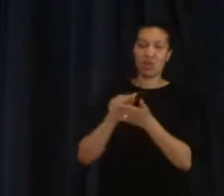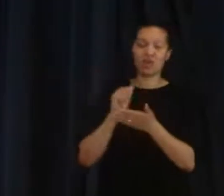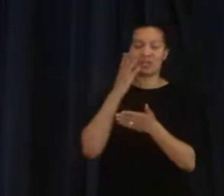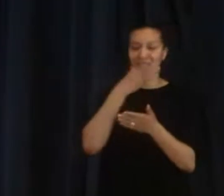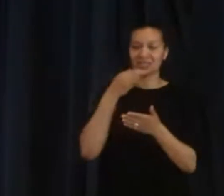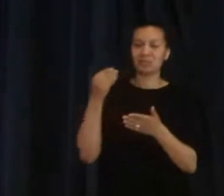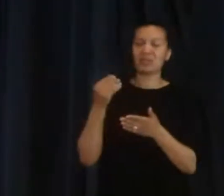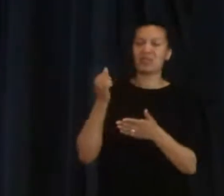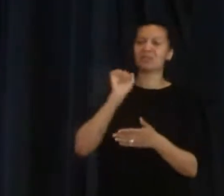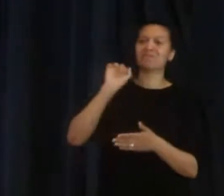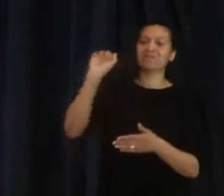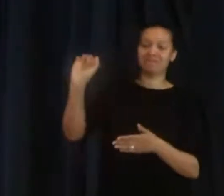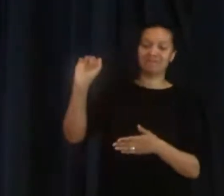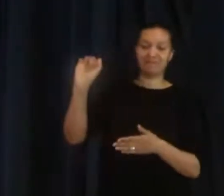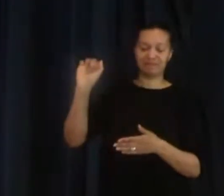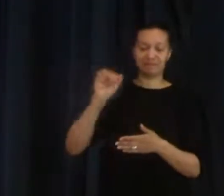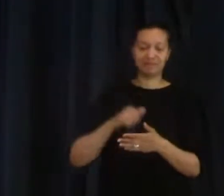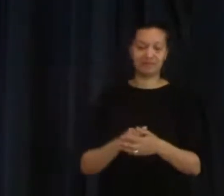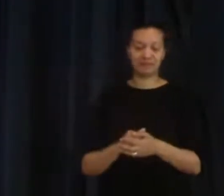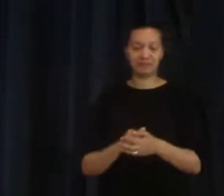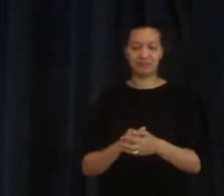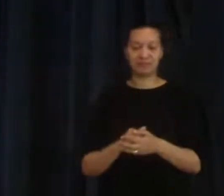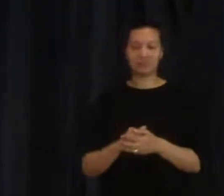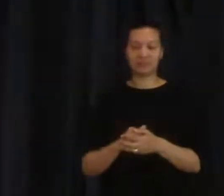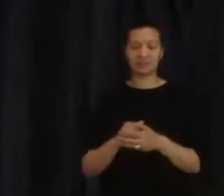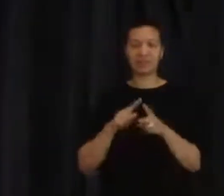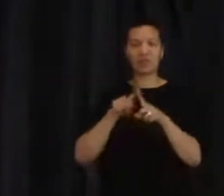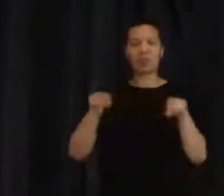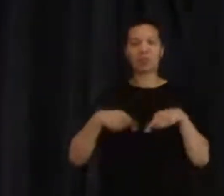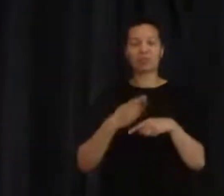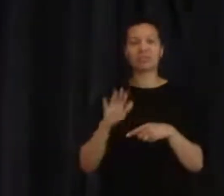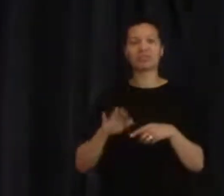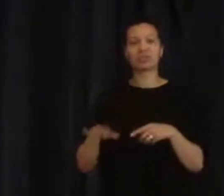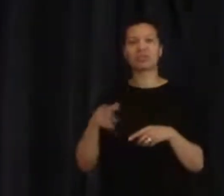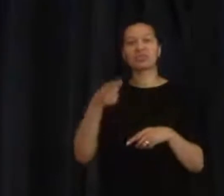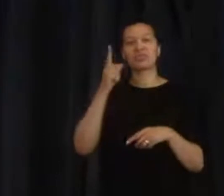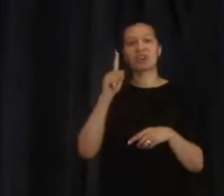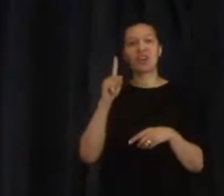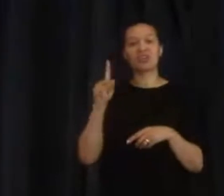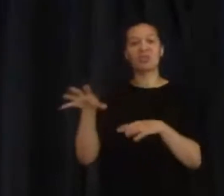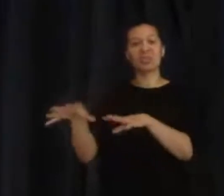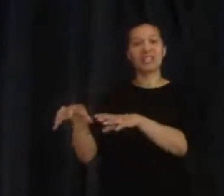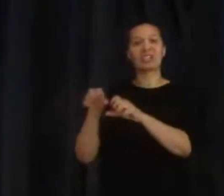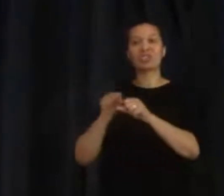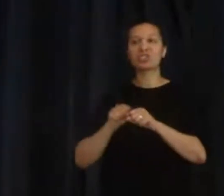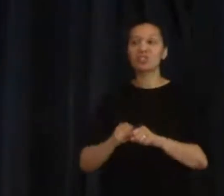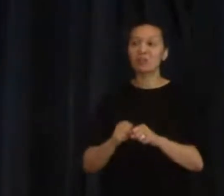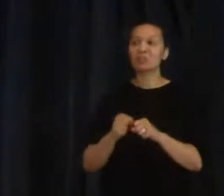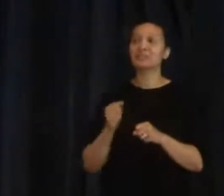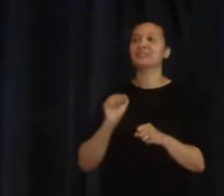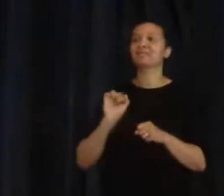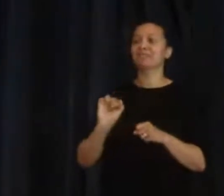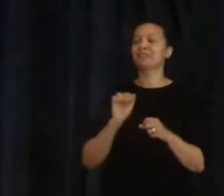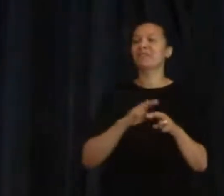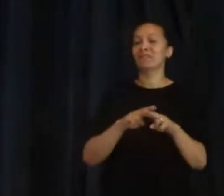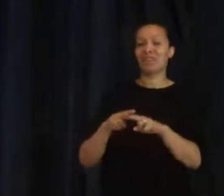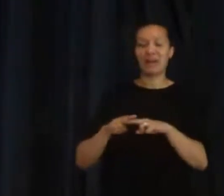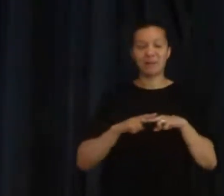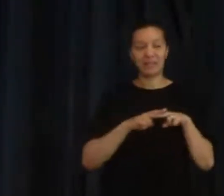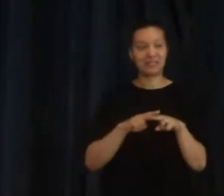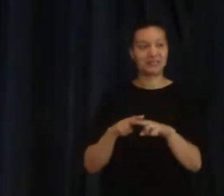as his. We are marked as children of God. We are adopted into the family.